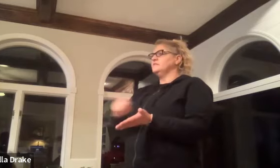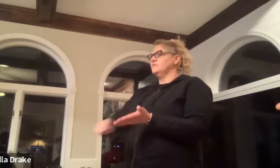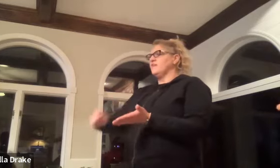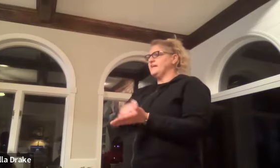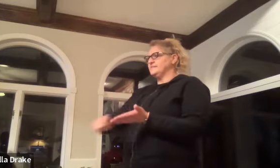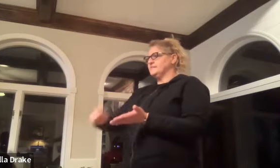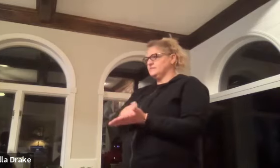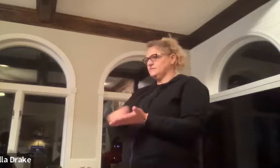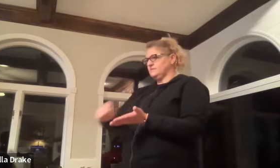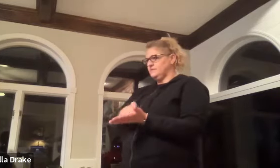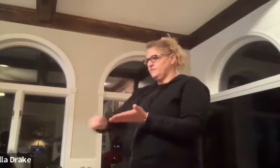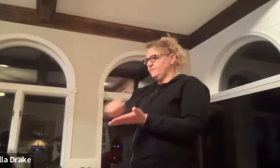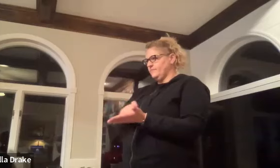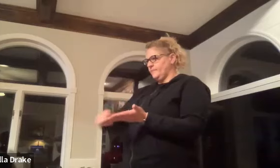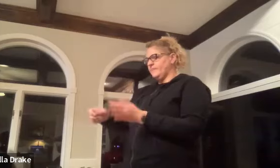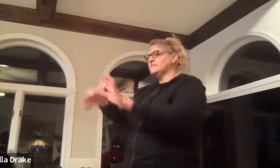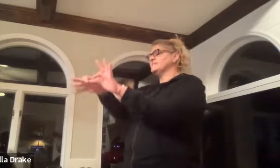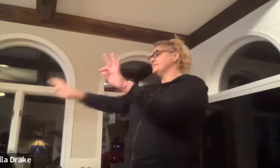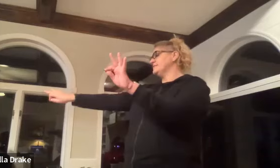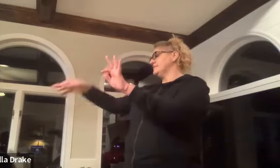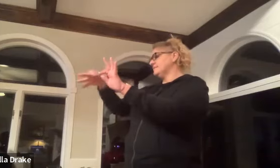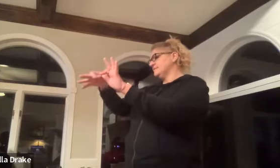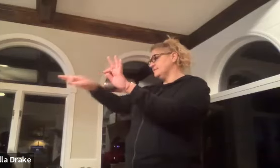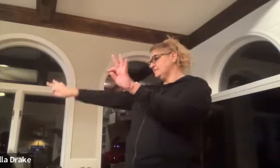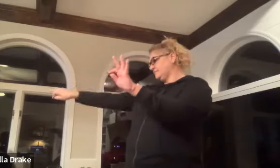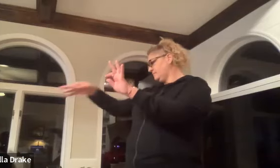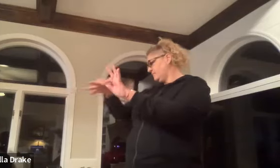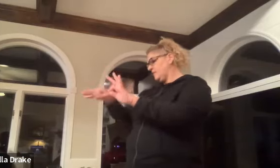right this is sentence okay right